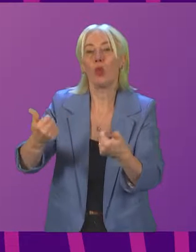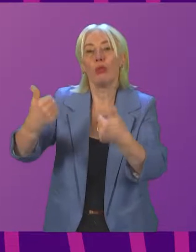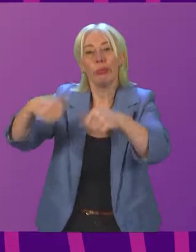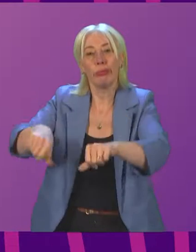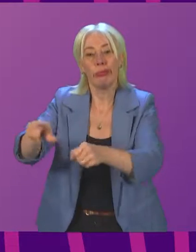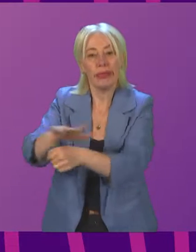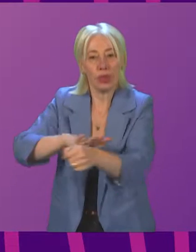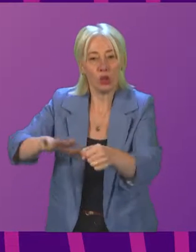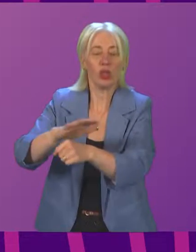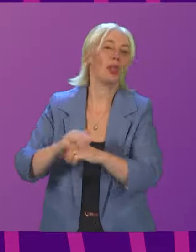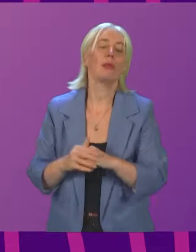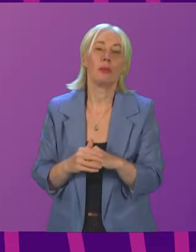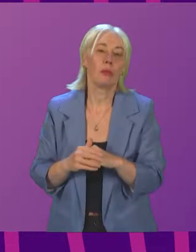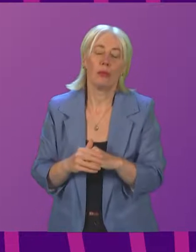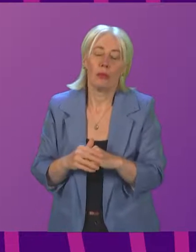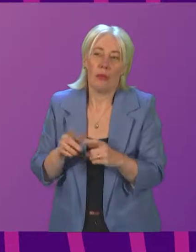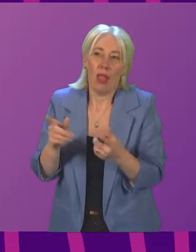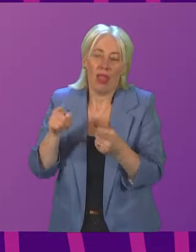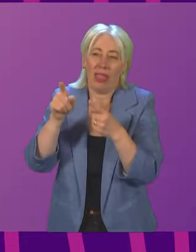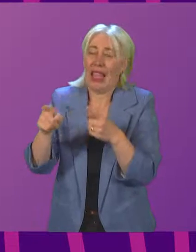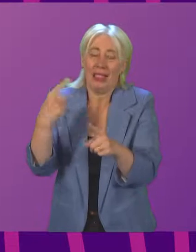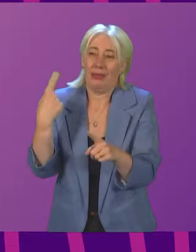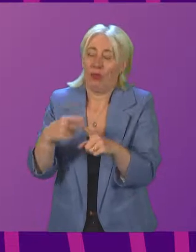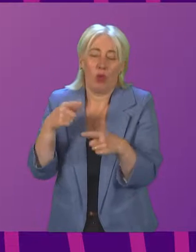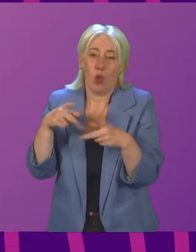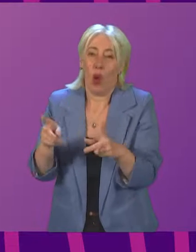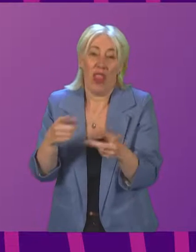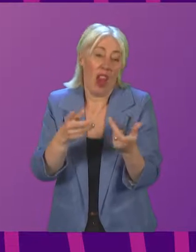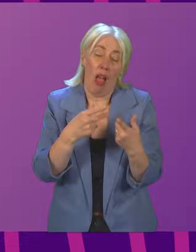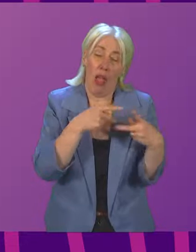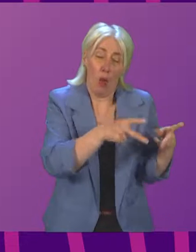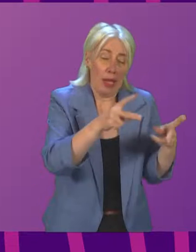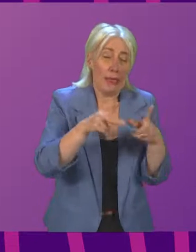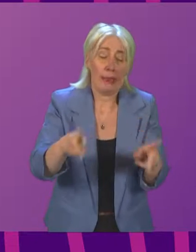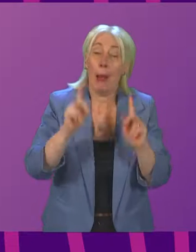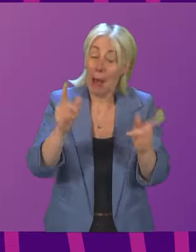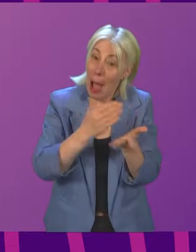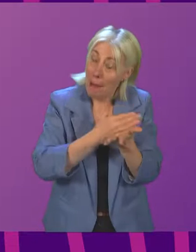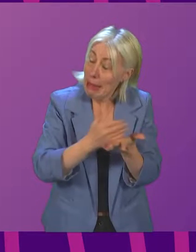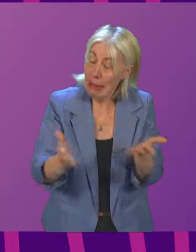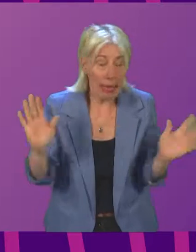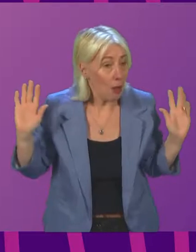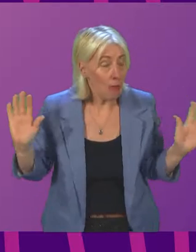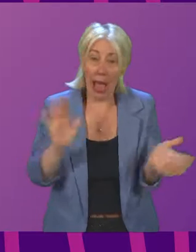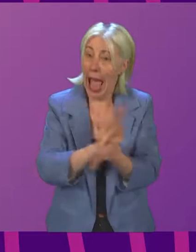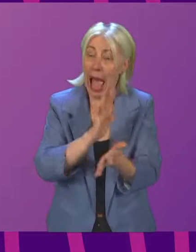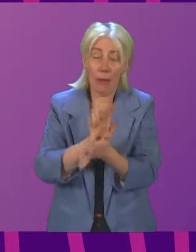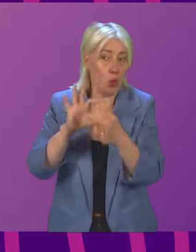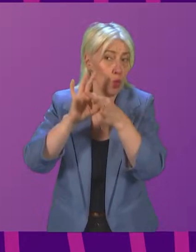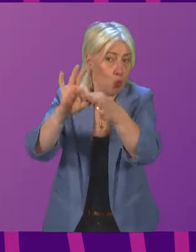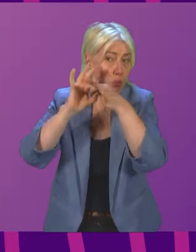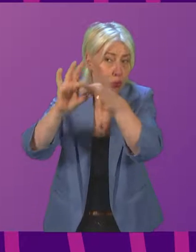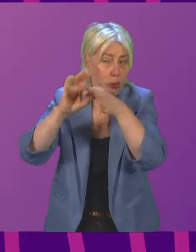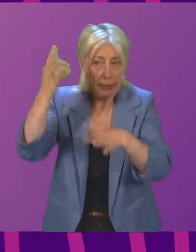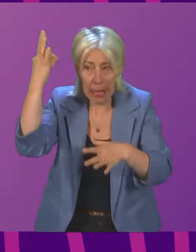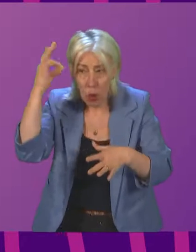than any other solution. But, to be absolutely clear, I am willing to work with local authorities, I am